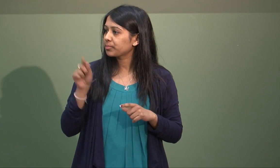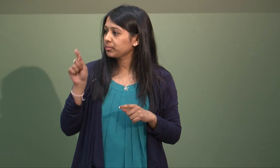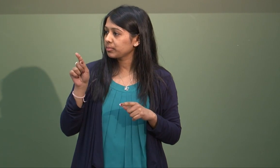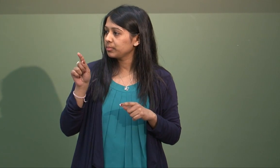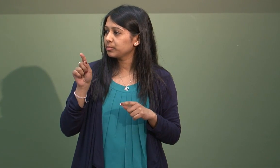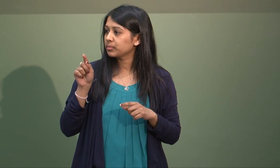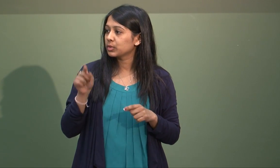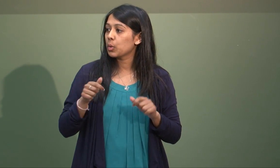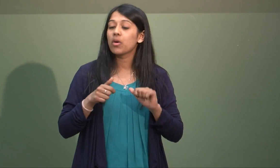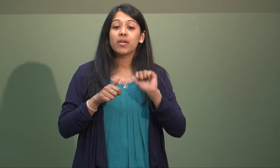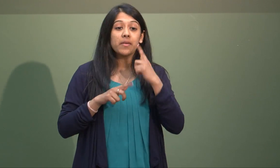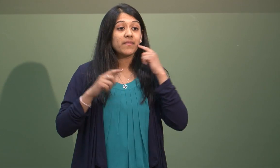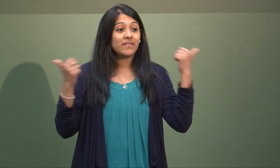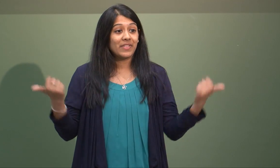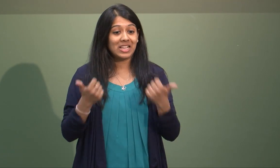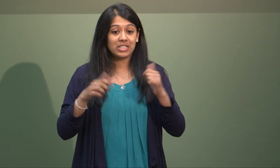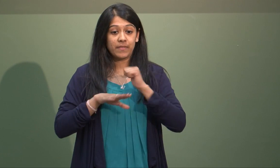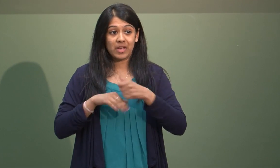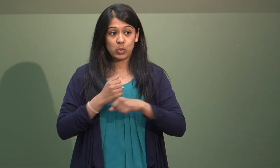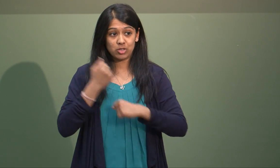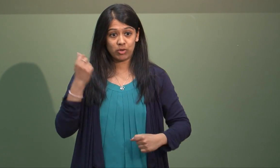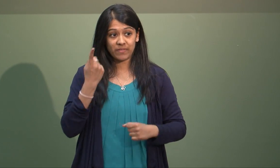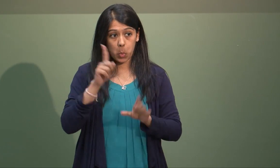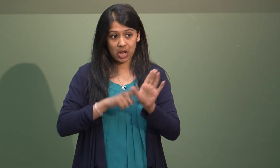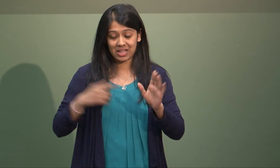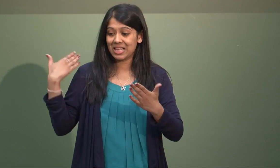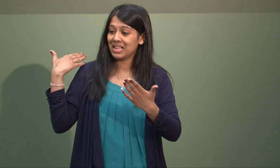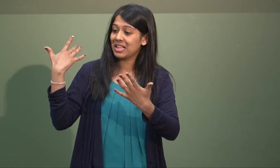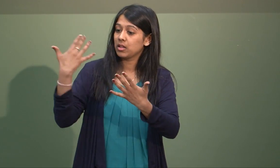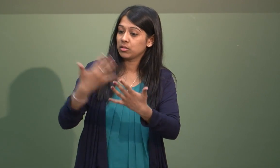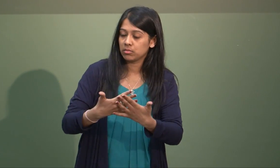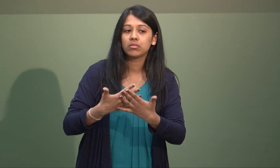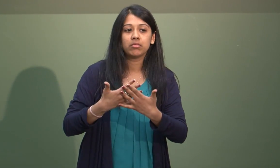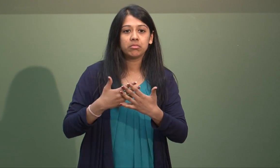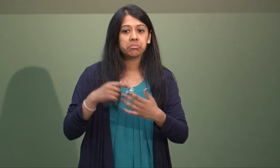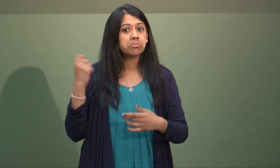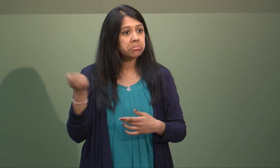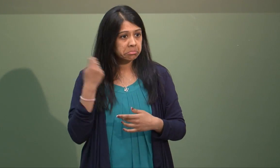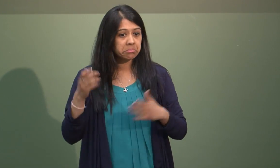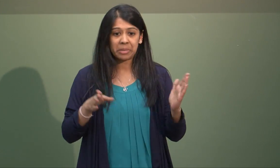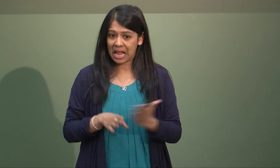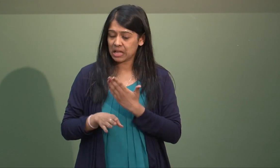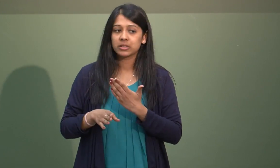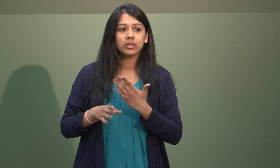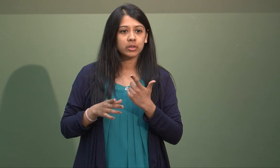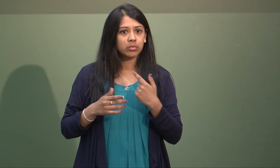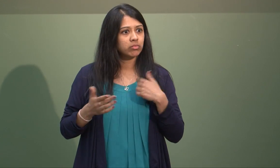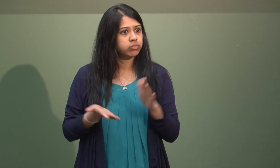independent and learn how to cope with that. So I finished my foundation one year qualification and I passed